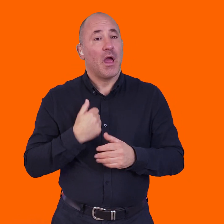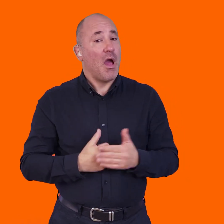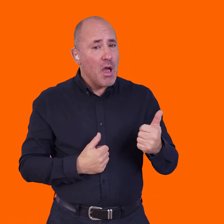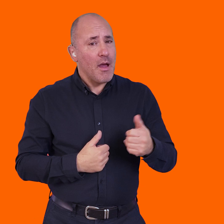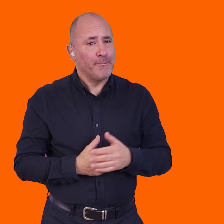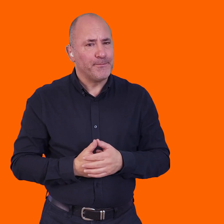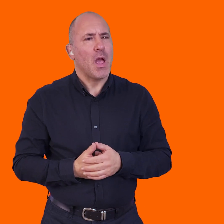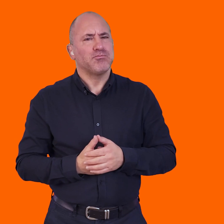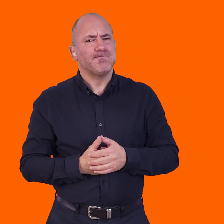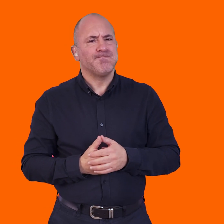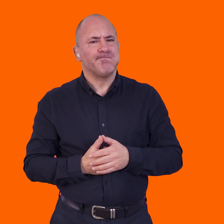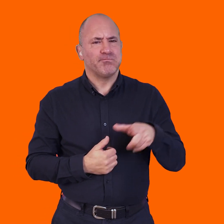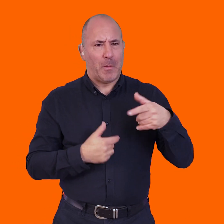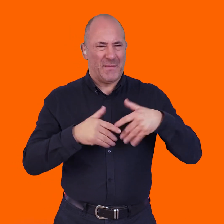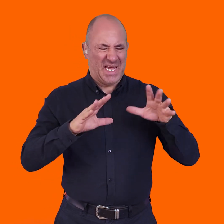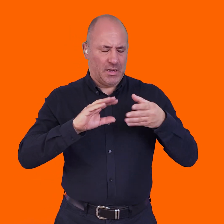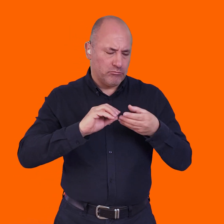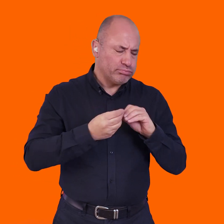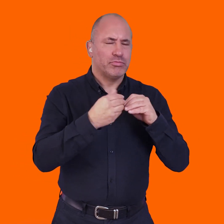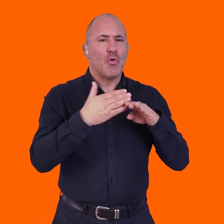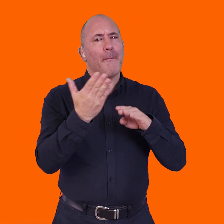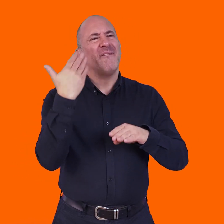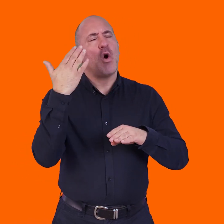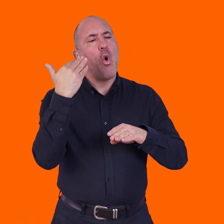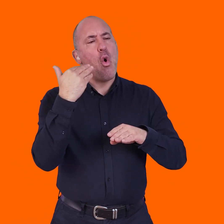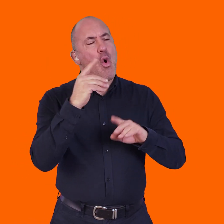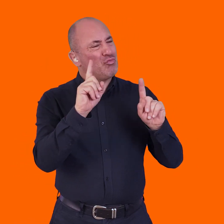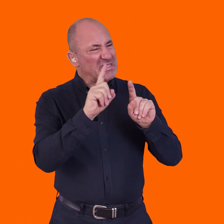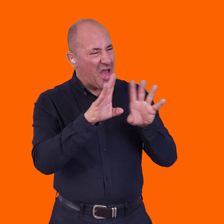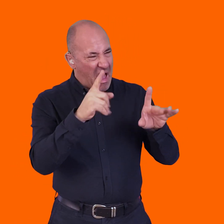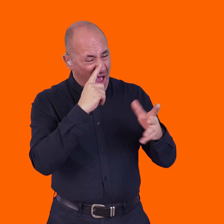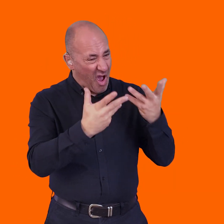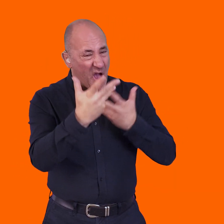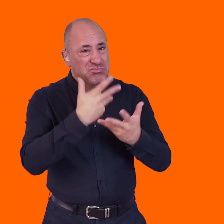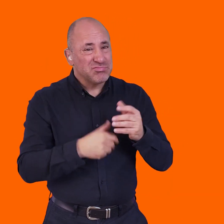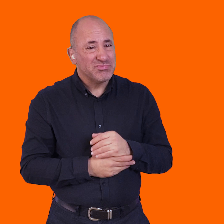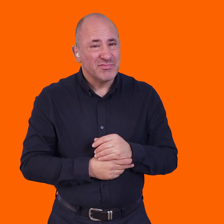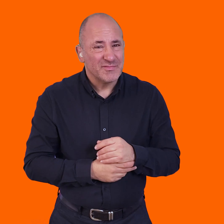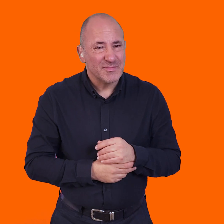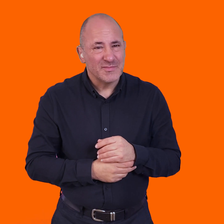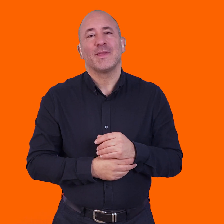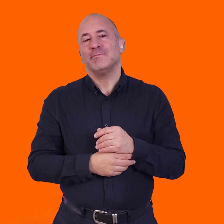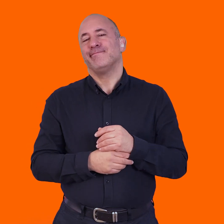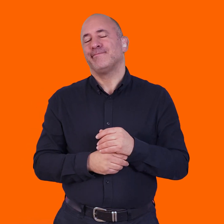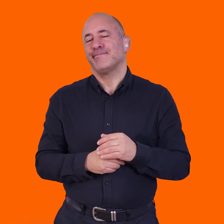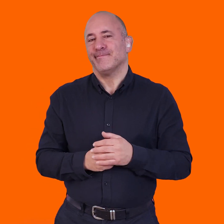great. And can you just tell us a little bit more, then, about what the kind of work, maybe, that you've produced before? So,